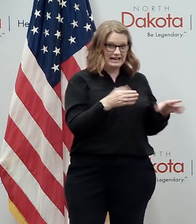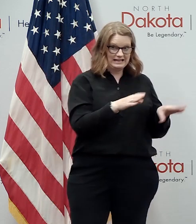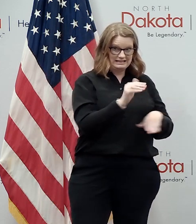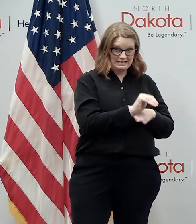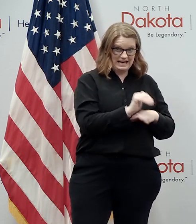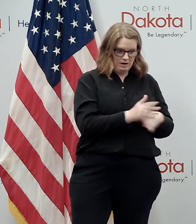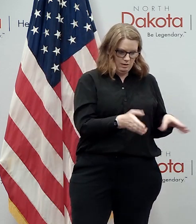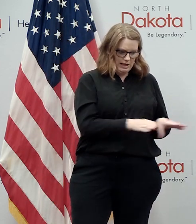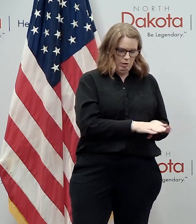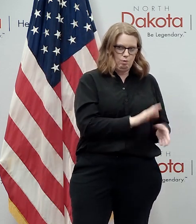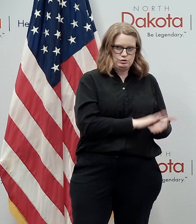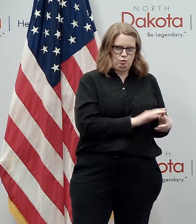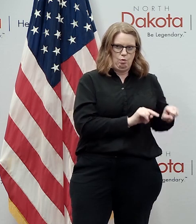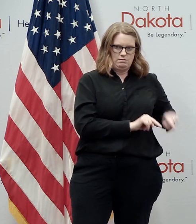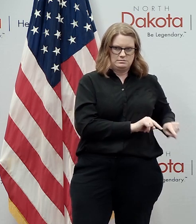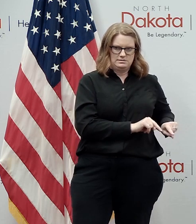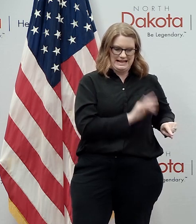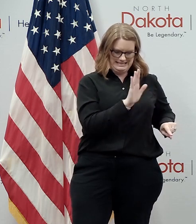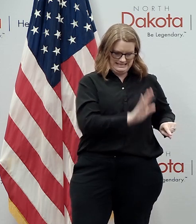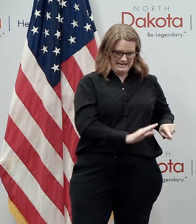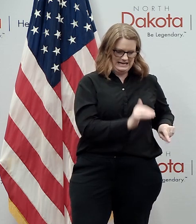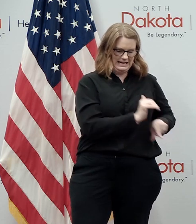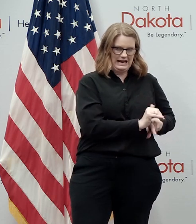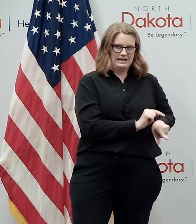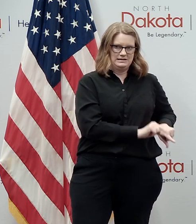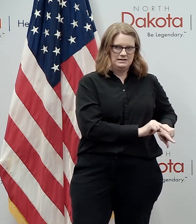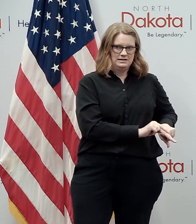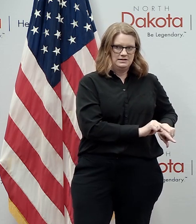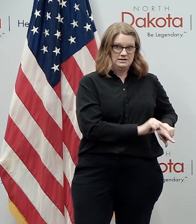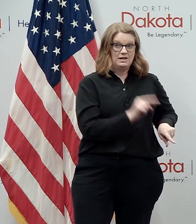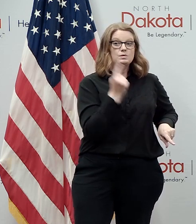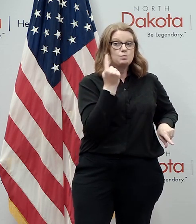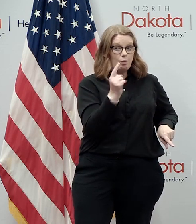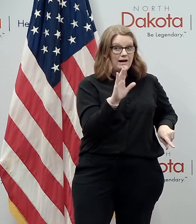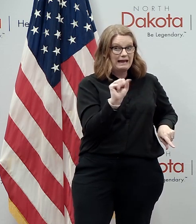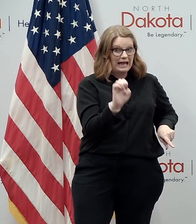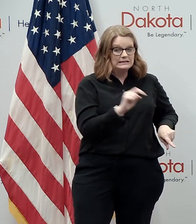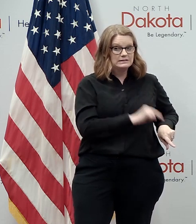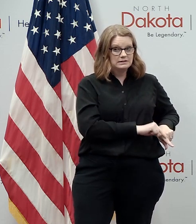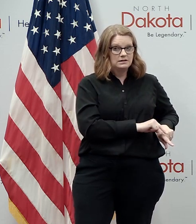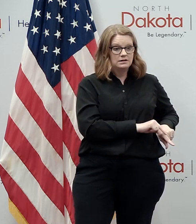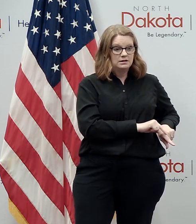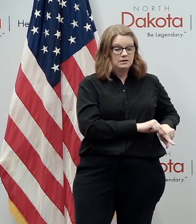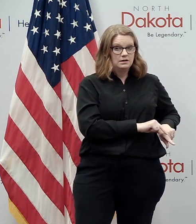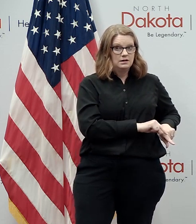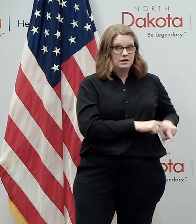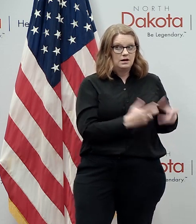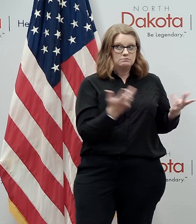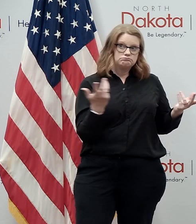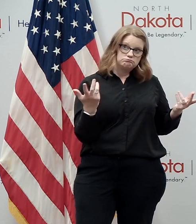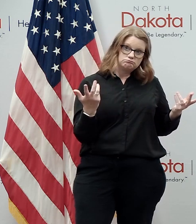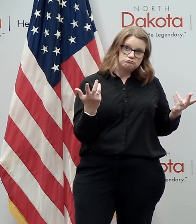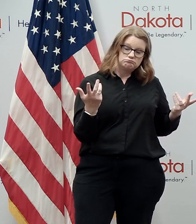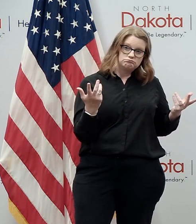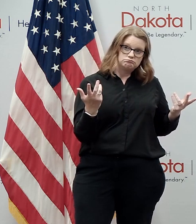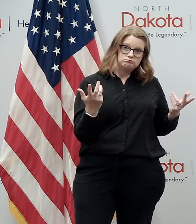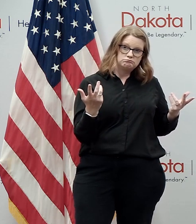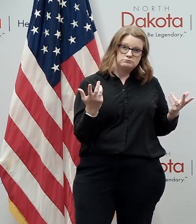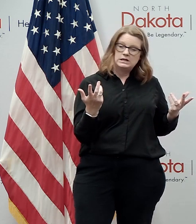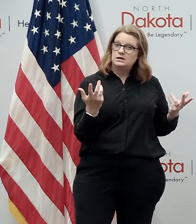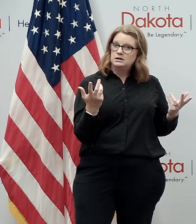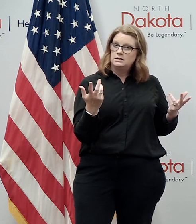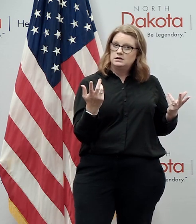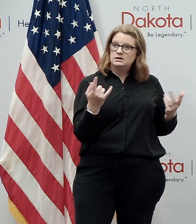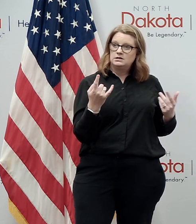and the and and that was uh so you could say within you know for